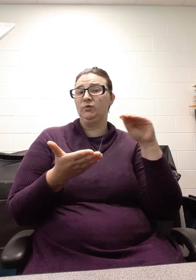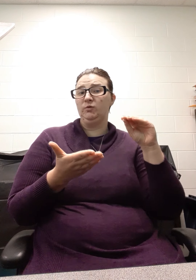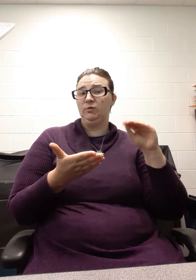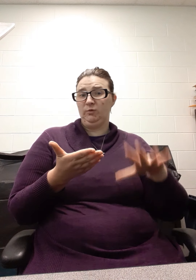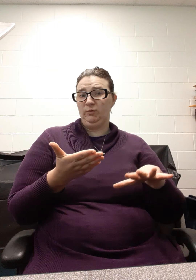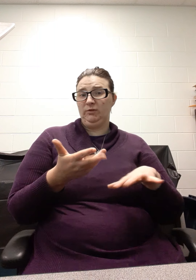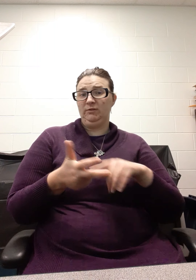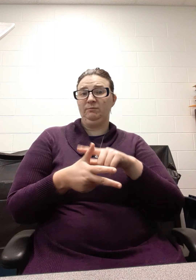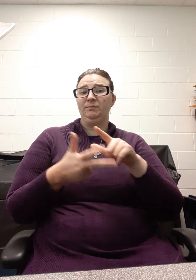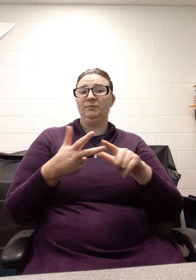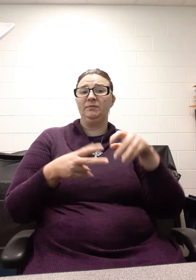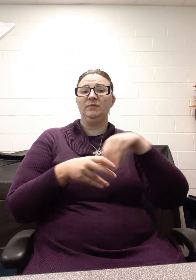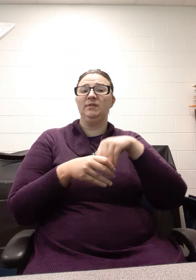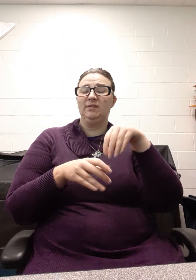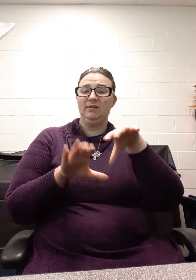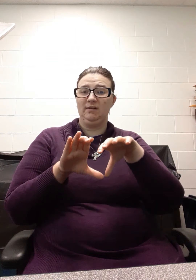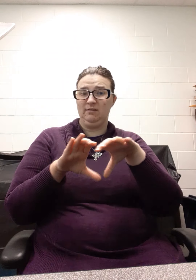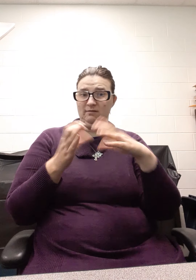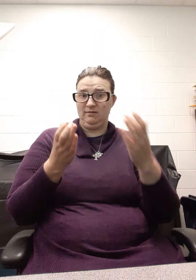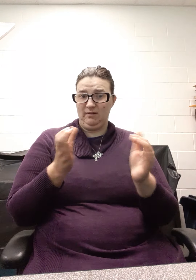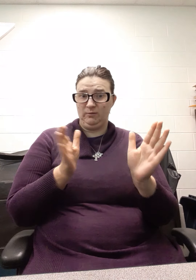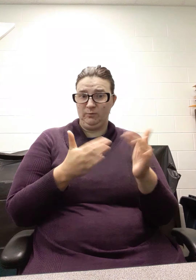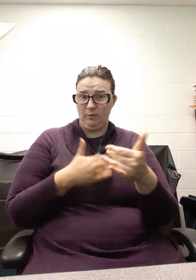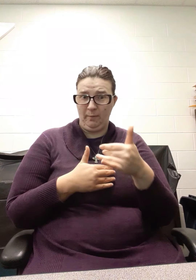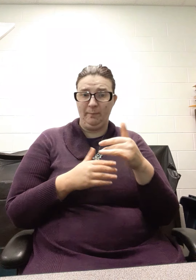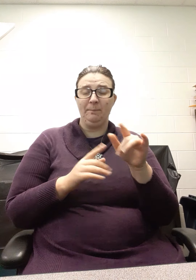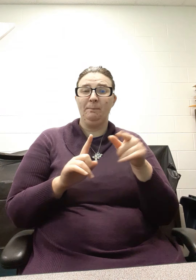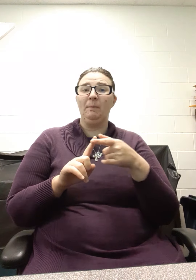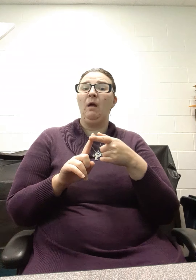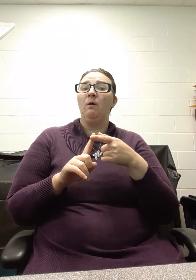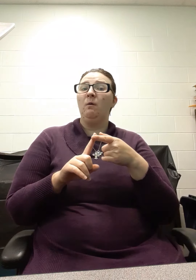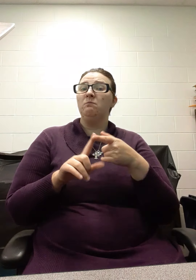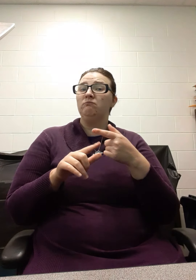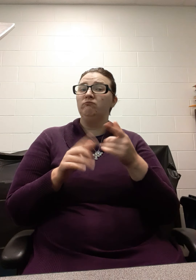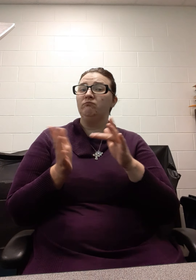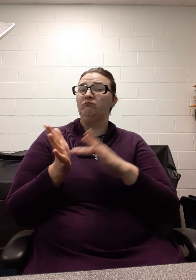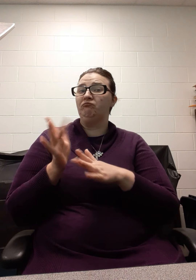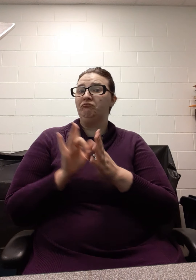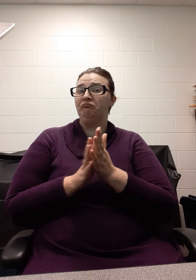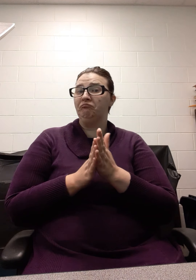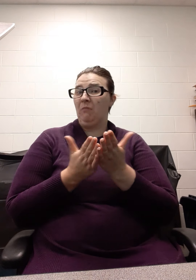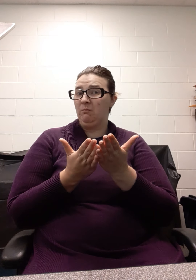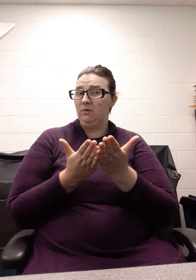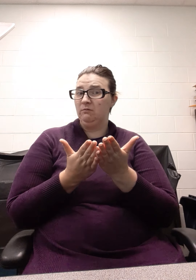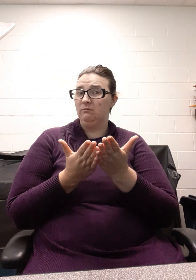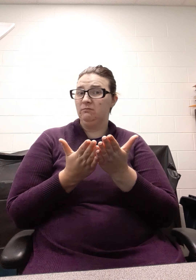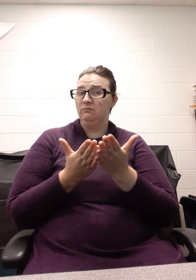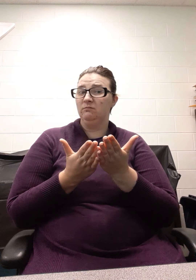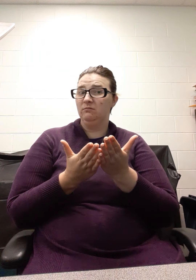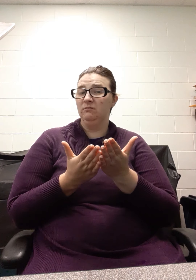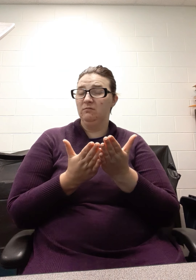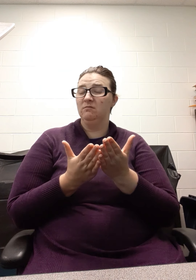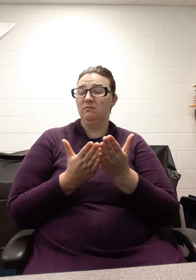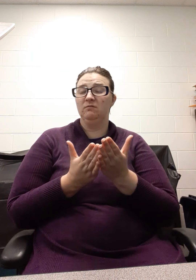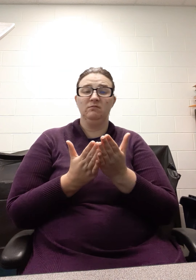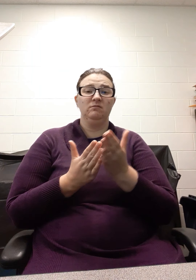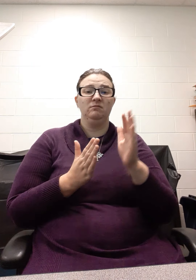class about the Bible and world religions and just what exactly does their professor